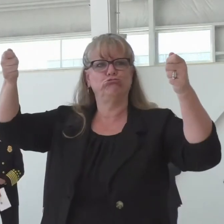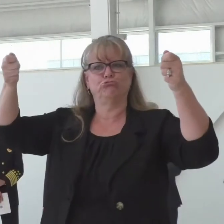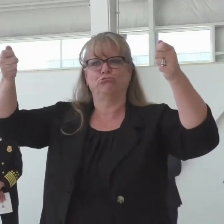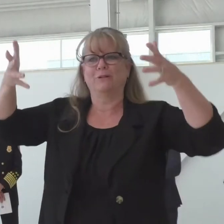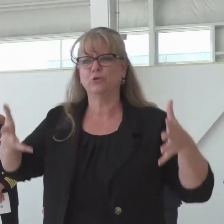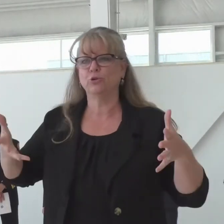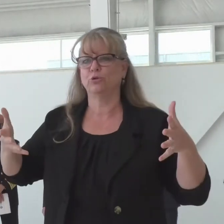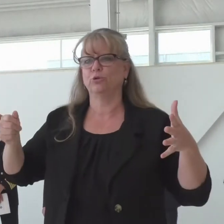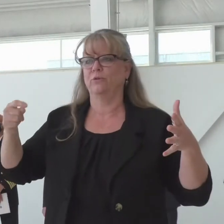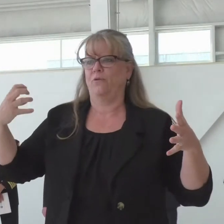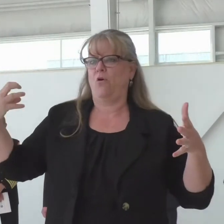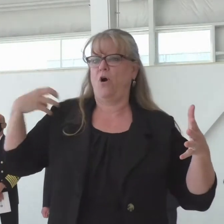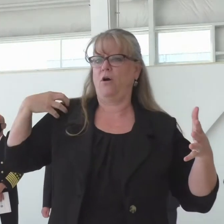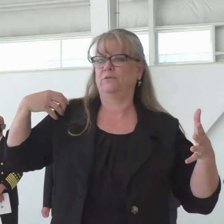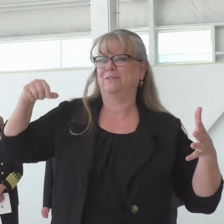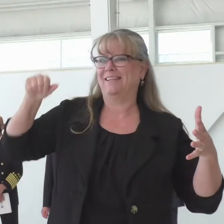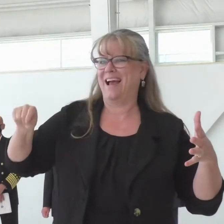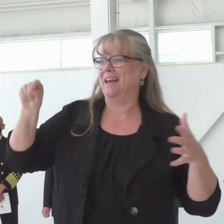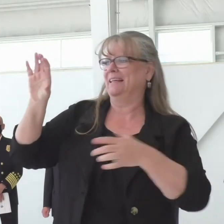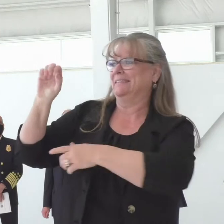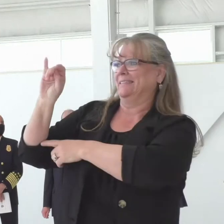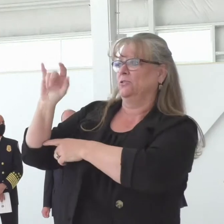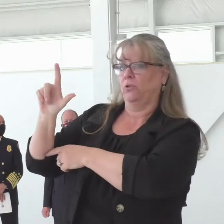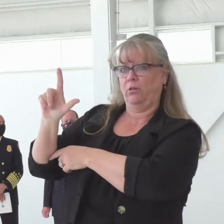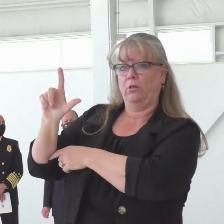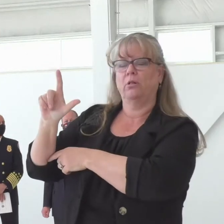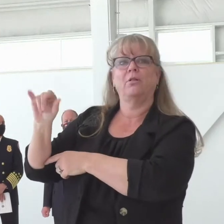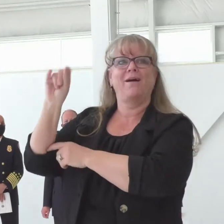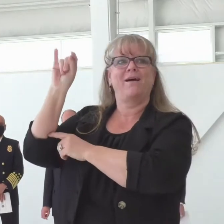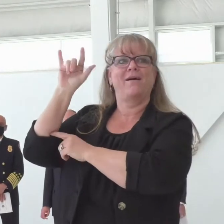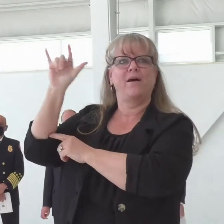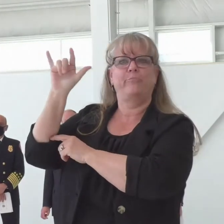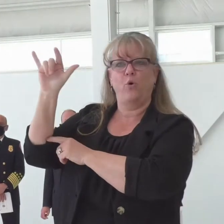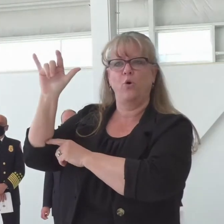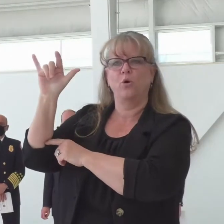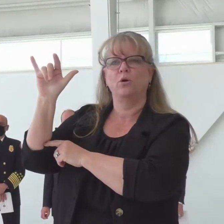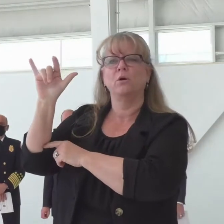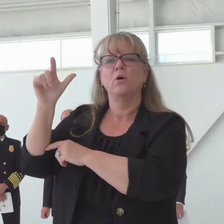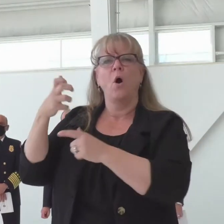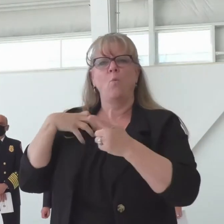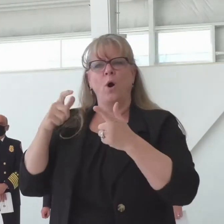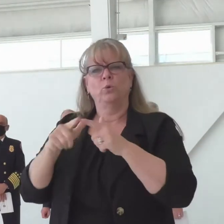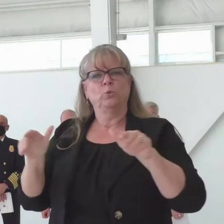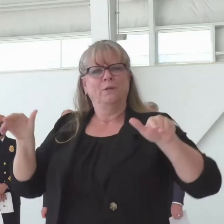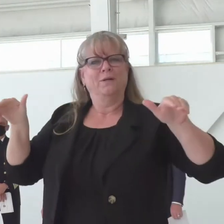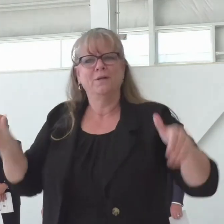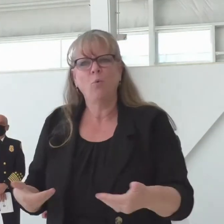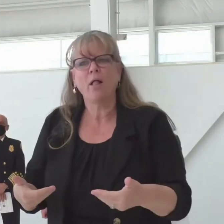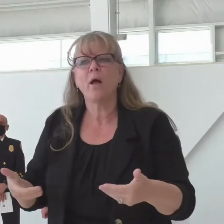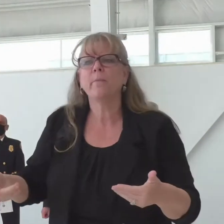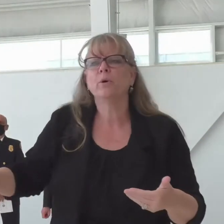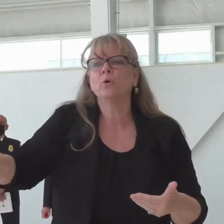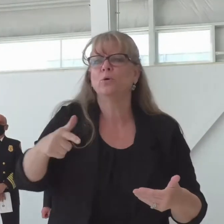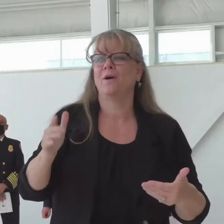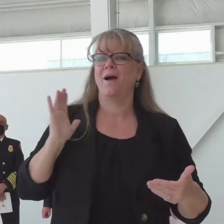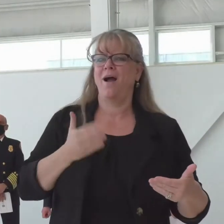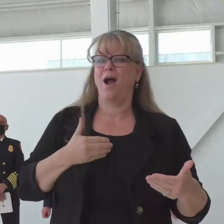On behalf of the Arapahoe County Public Airport Authority, I'd like to welcome you to Centennial Airport. This is